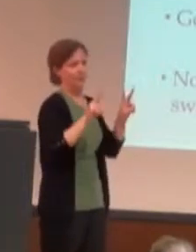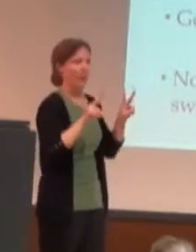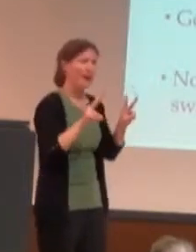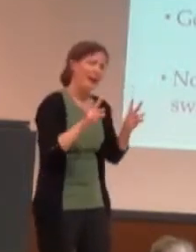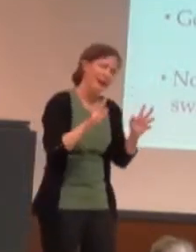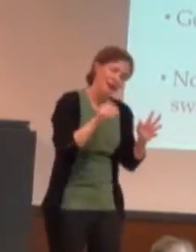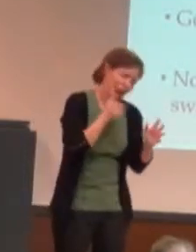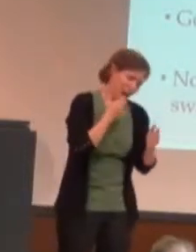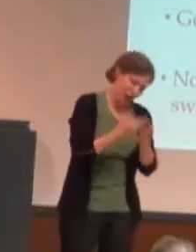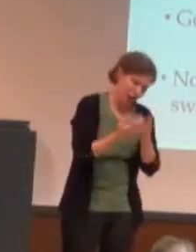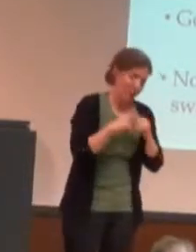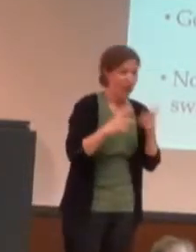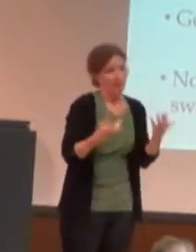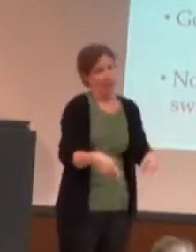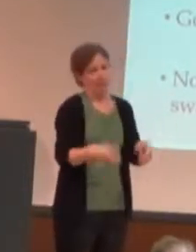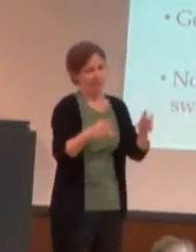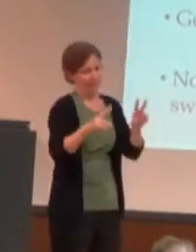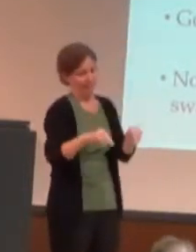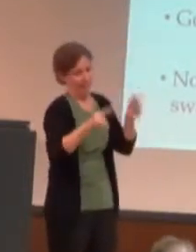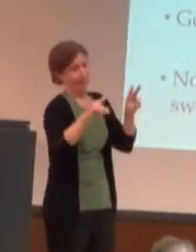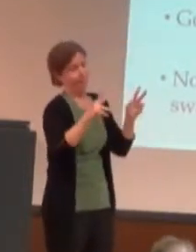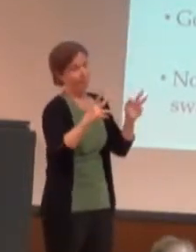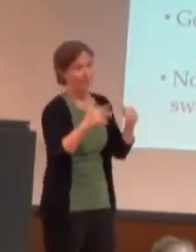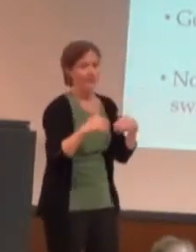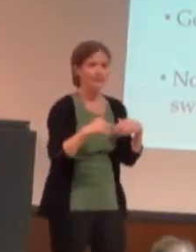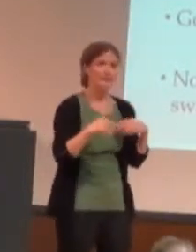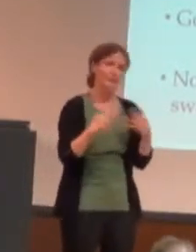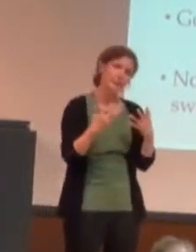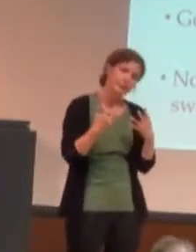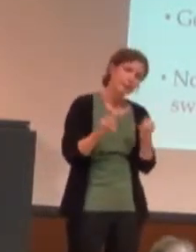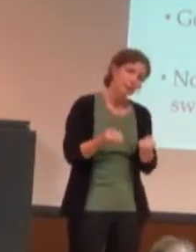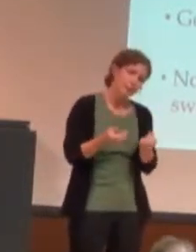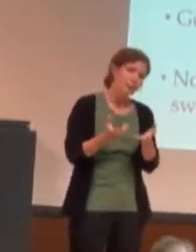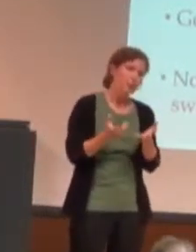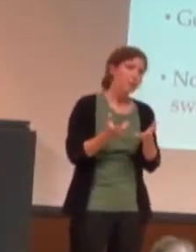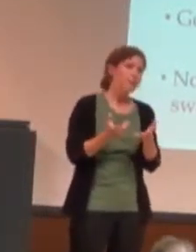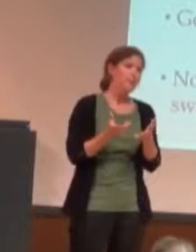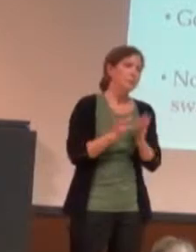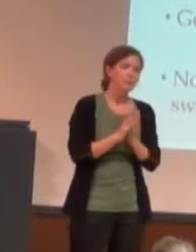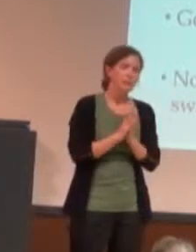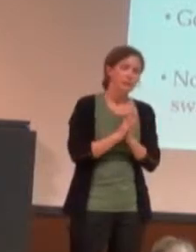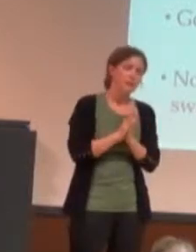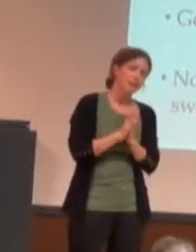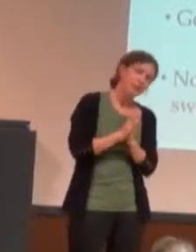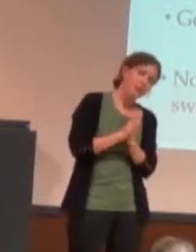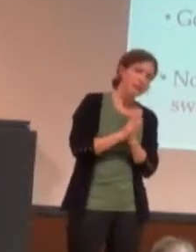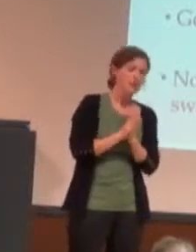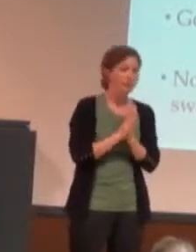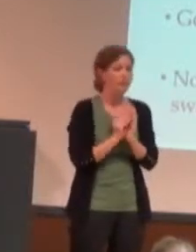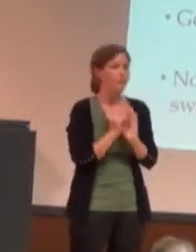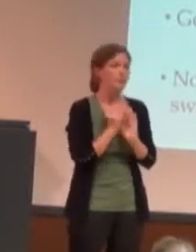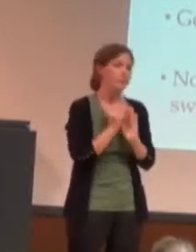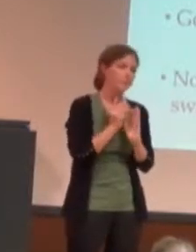if you want to, it's